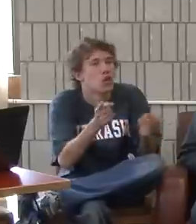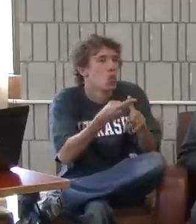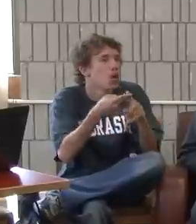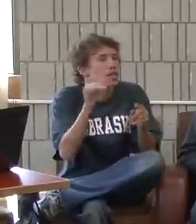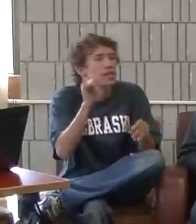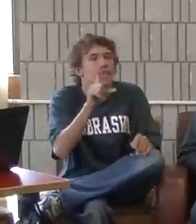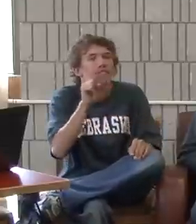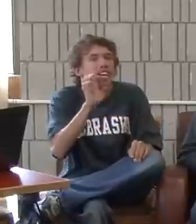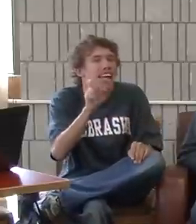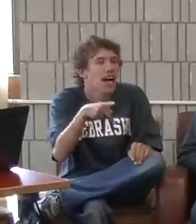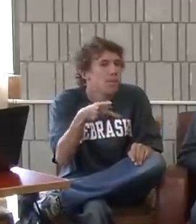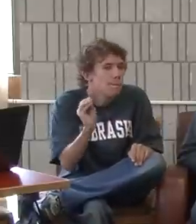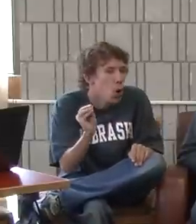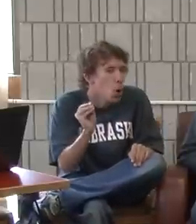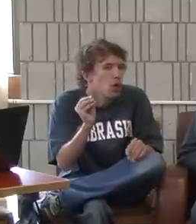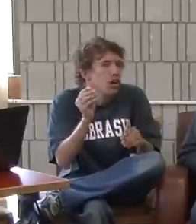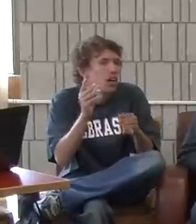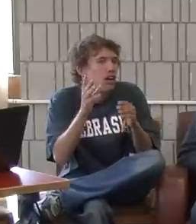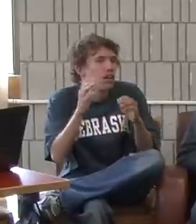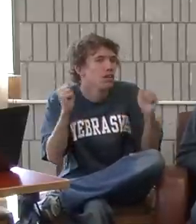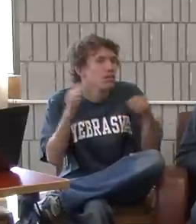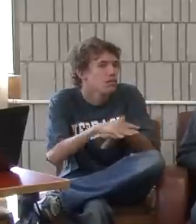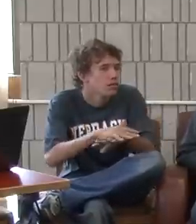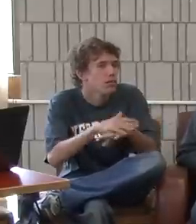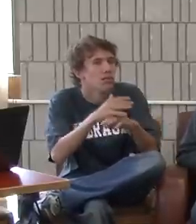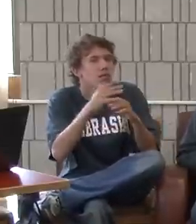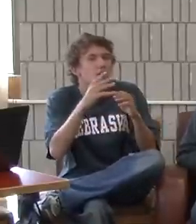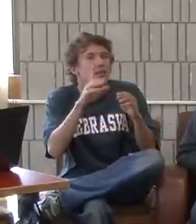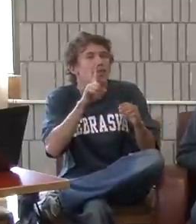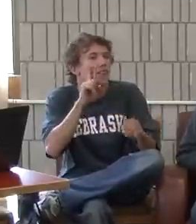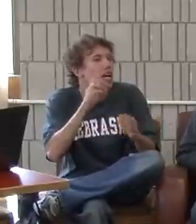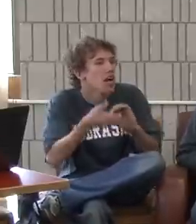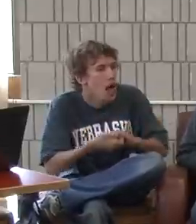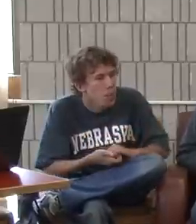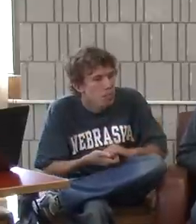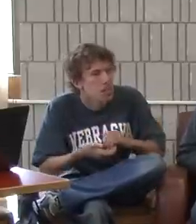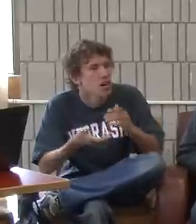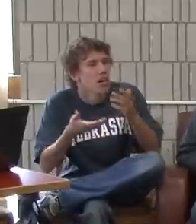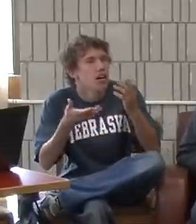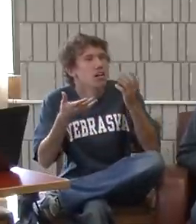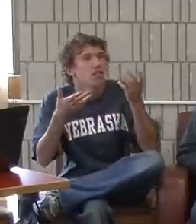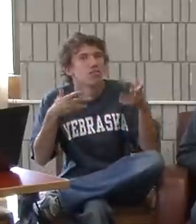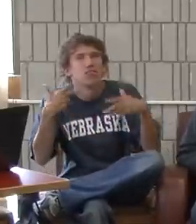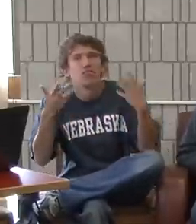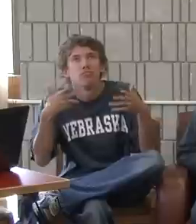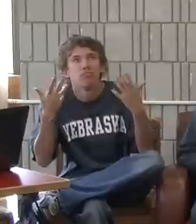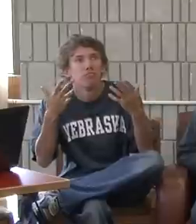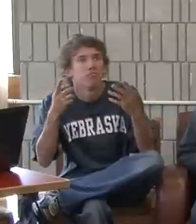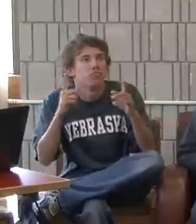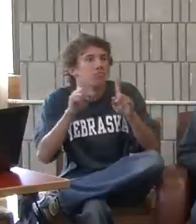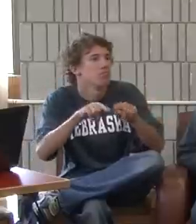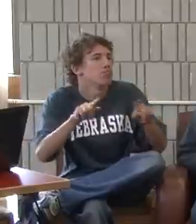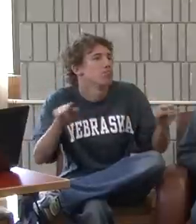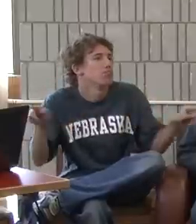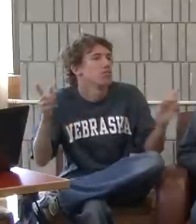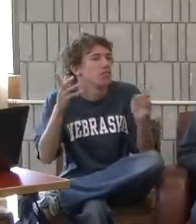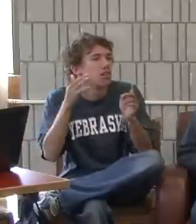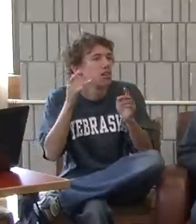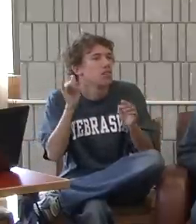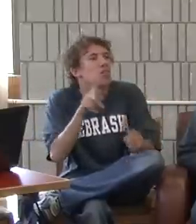Or maybe bring them to like the Deaf Expo or some kind of deaf event or a deaf club and